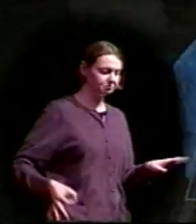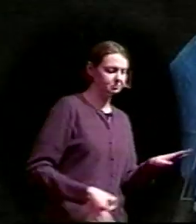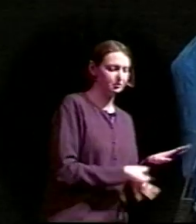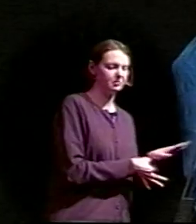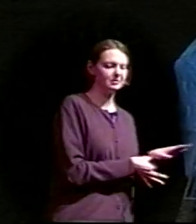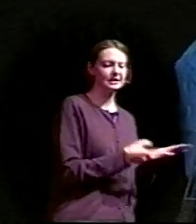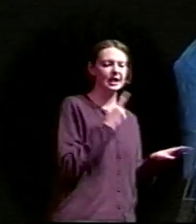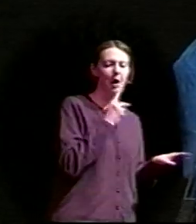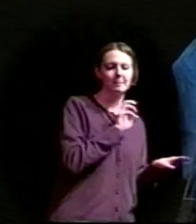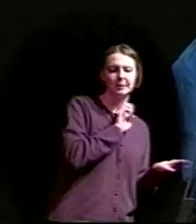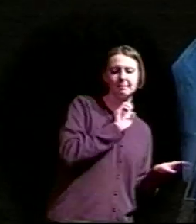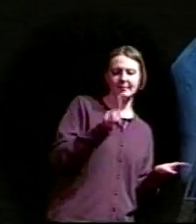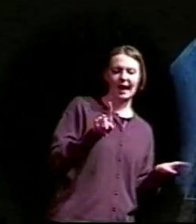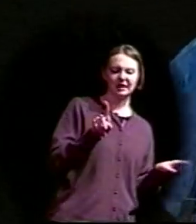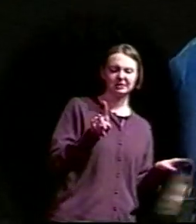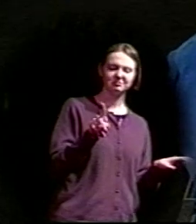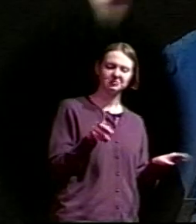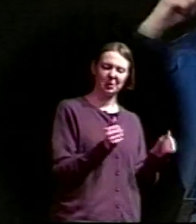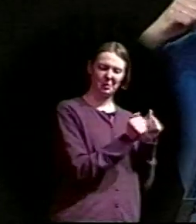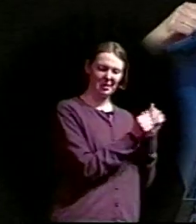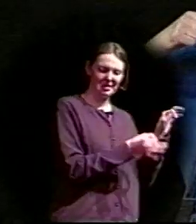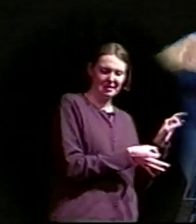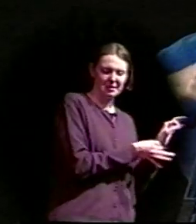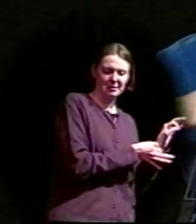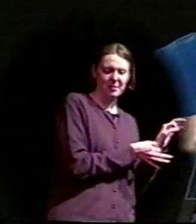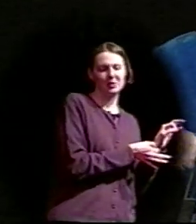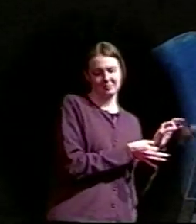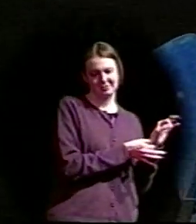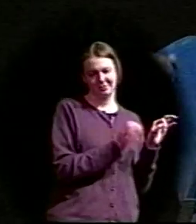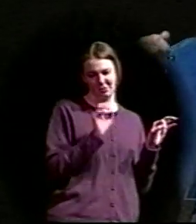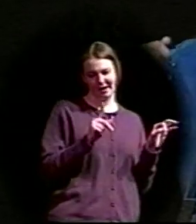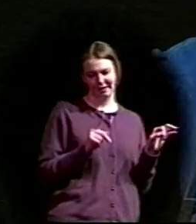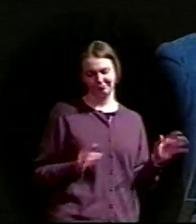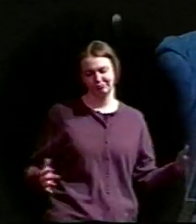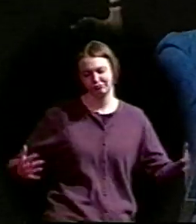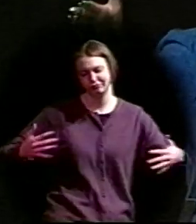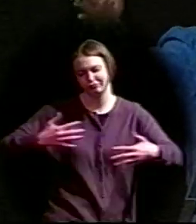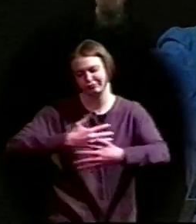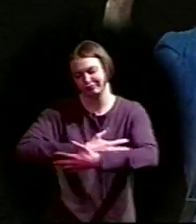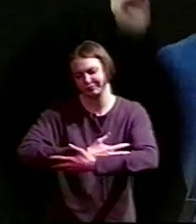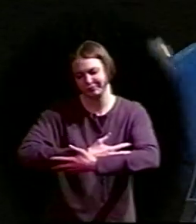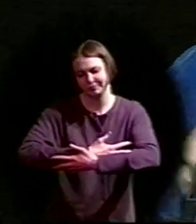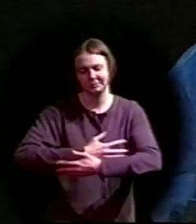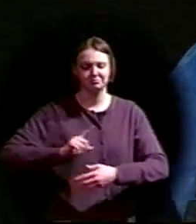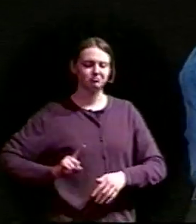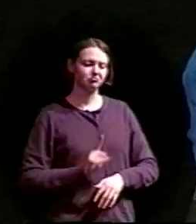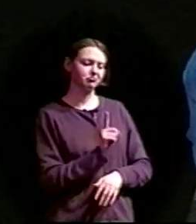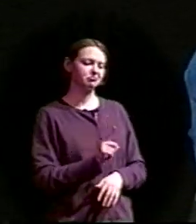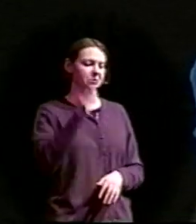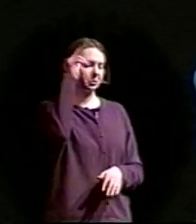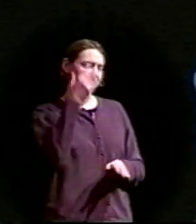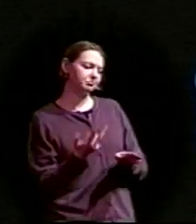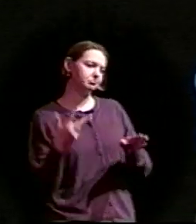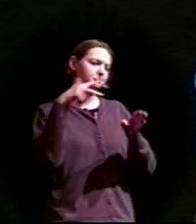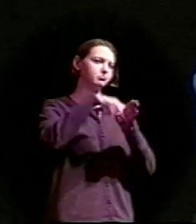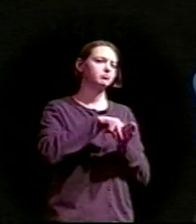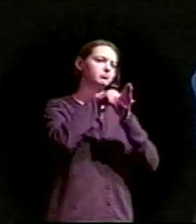spurs, Minnie, before you know it, giving her that hug, put her down, walked down the lane, gotten onto his horse, and ridden off to war.